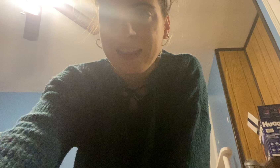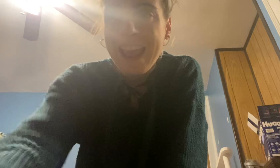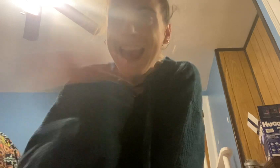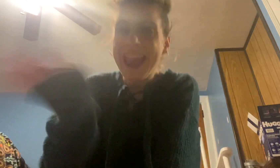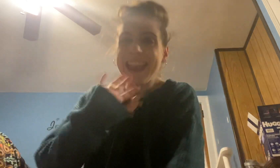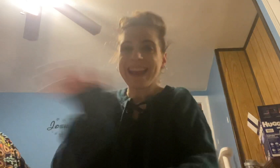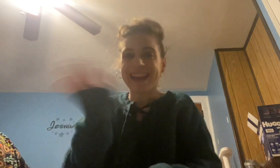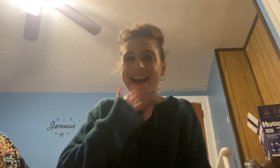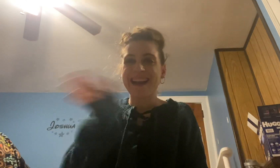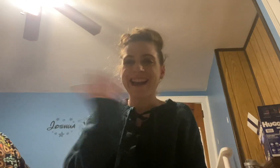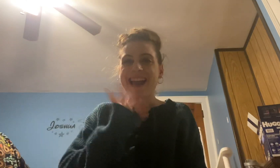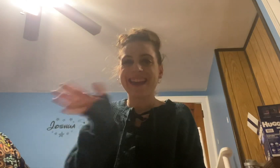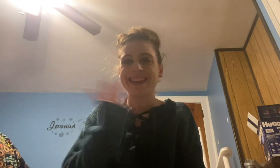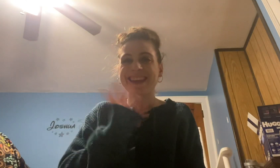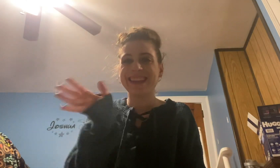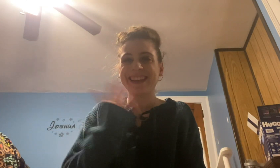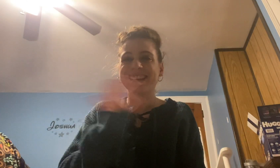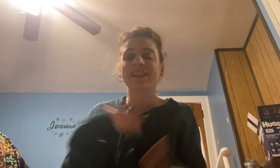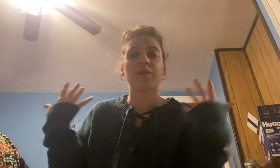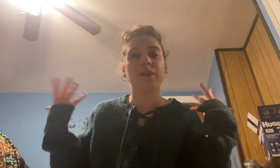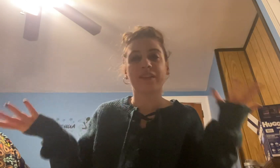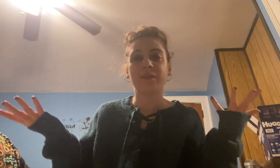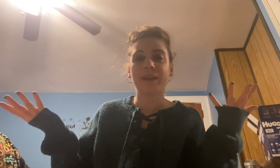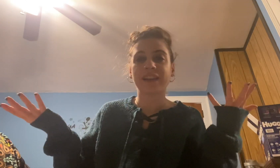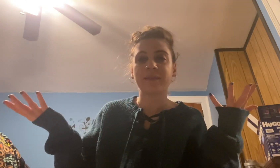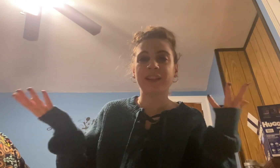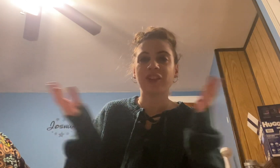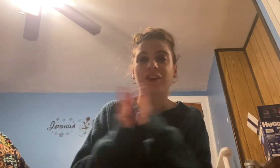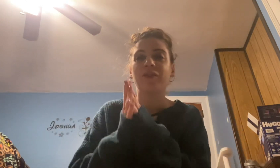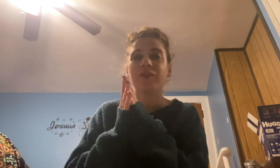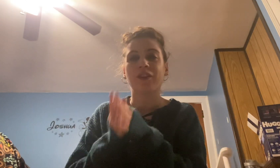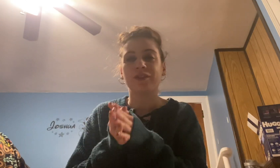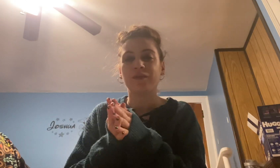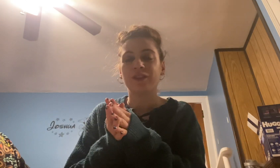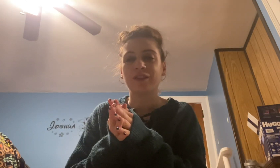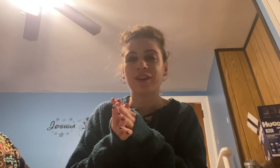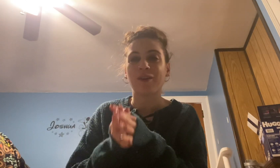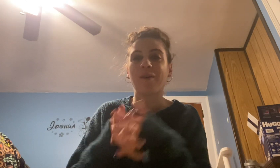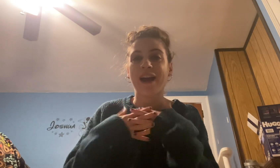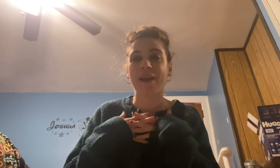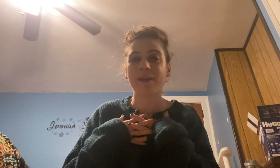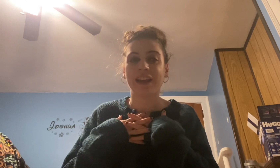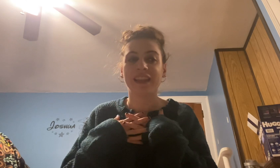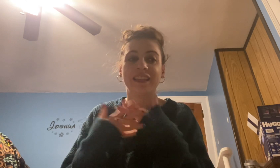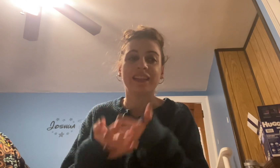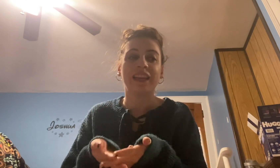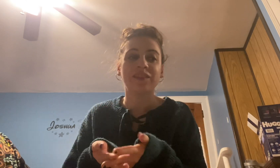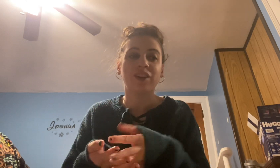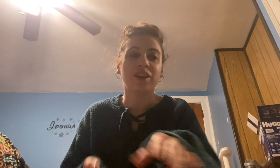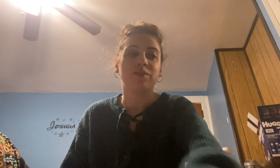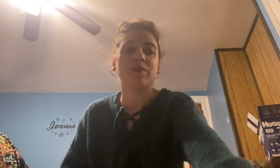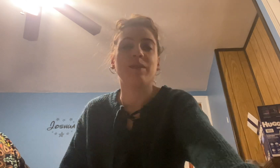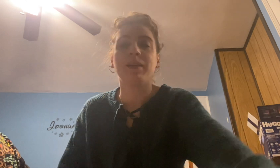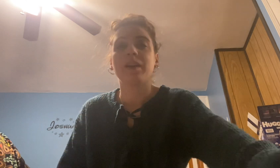Hey guys! Welcome back to my channel. For those of you who do not know, I am Allie and today's video is going to be